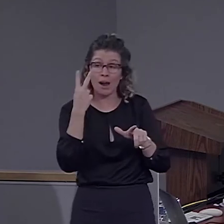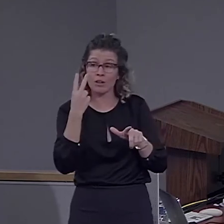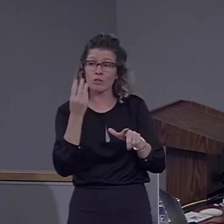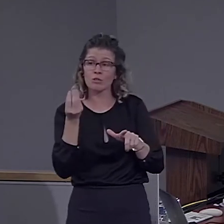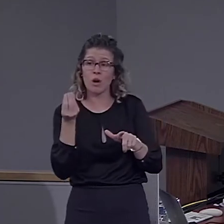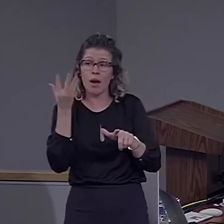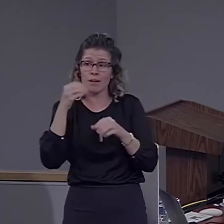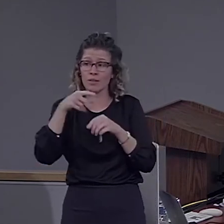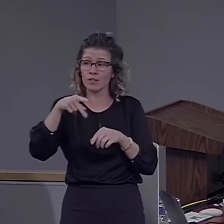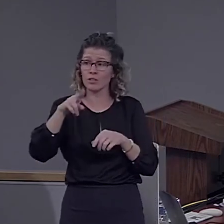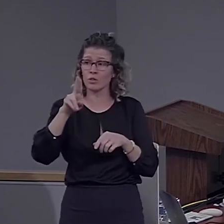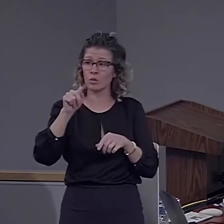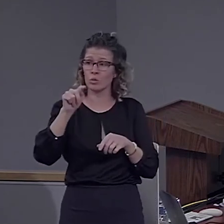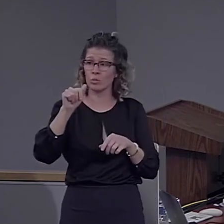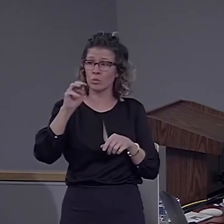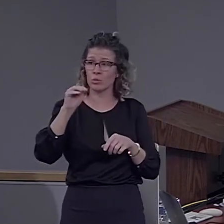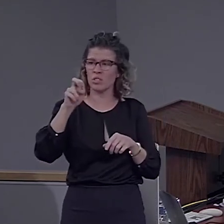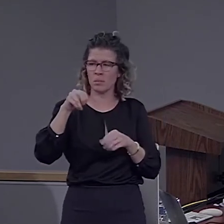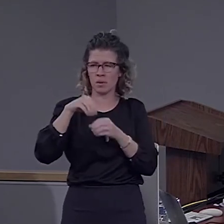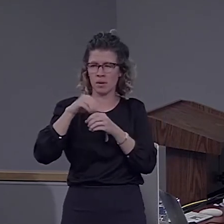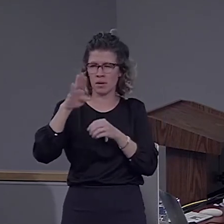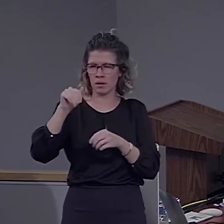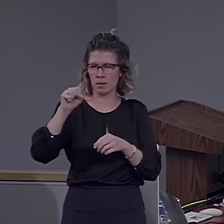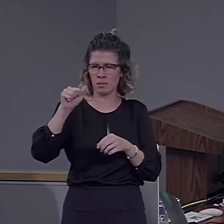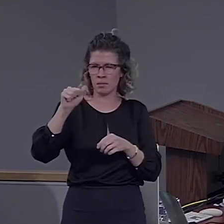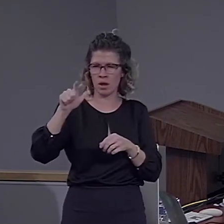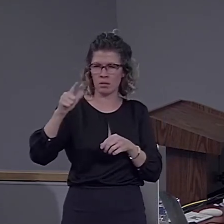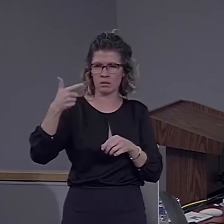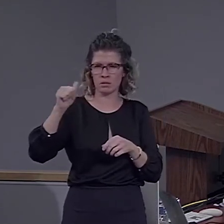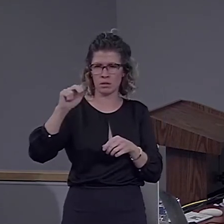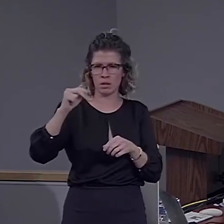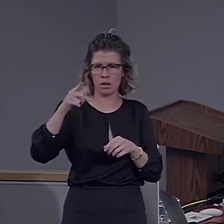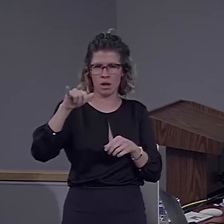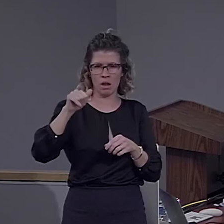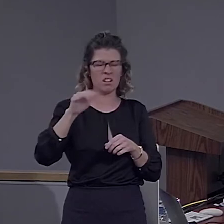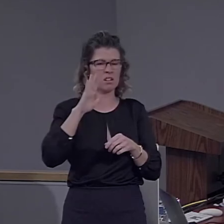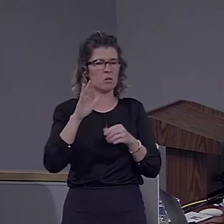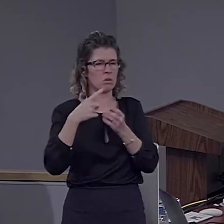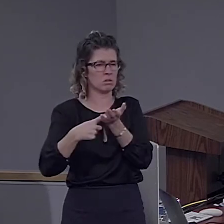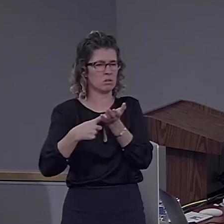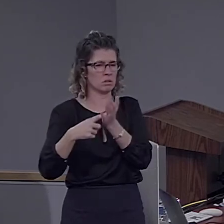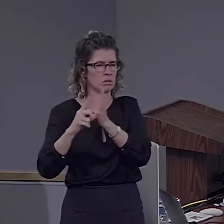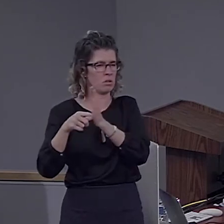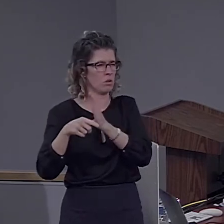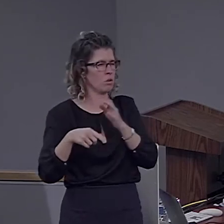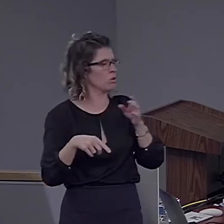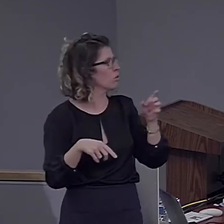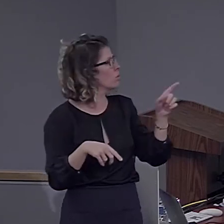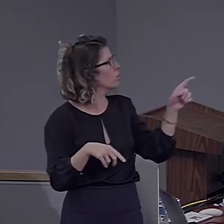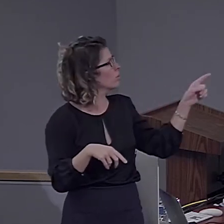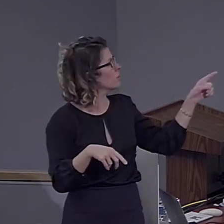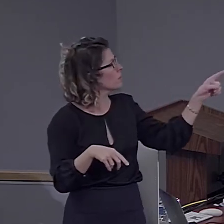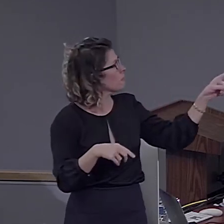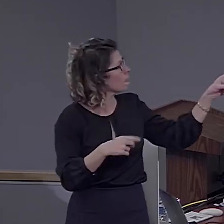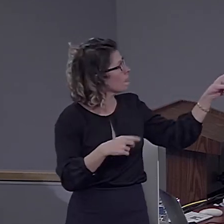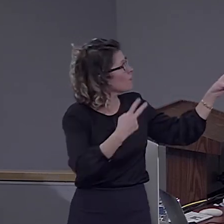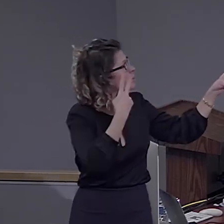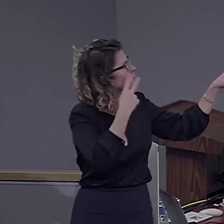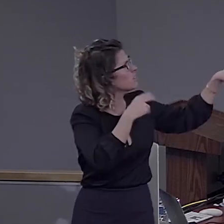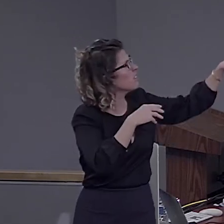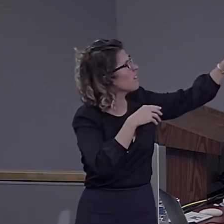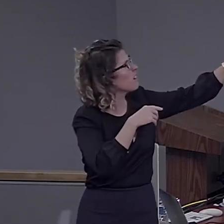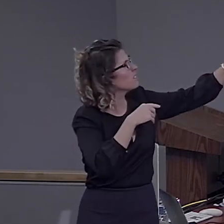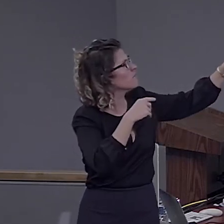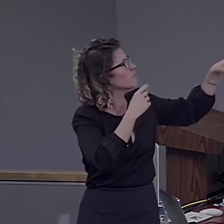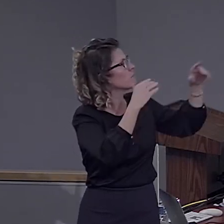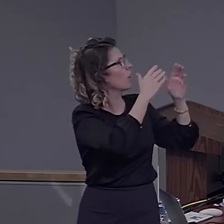basal ganglia, that I will talk about a bit later. So, you see this activation climbing monotonically as a function of structure. This is the list